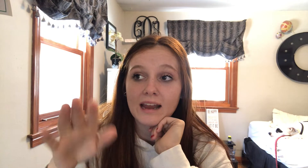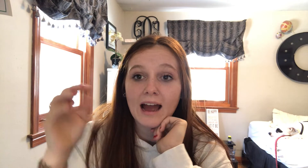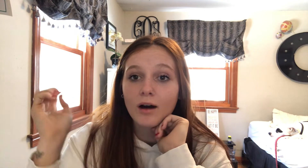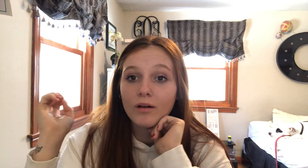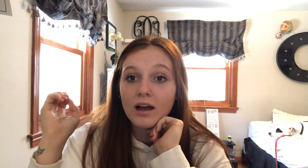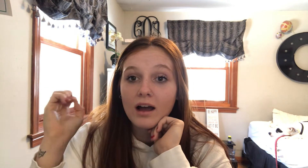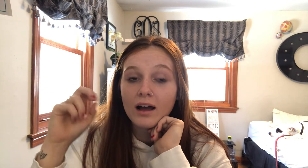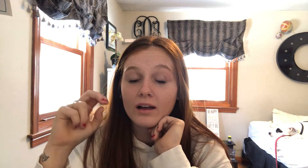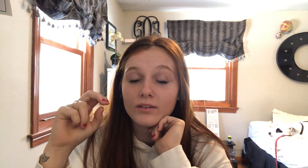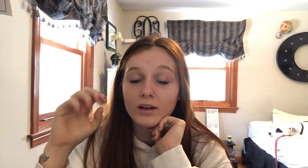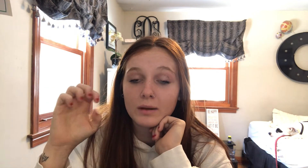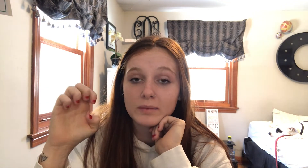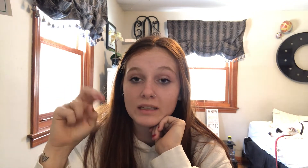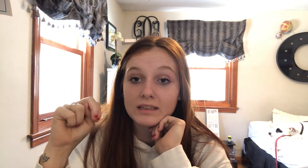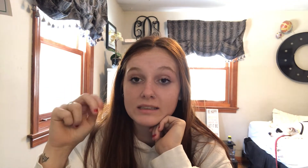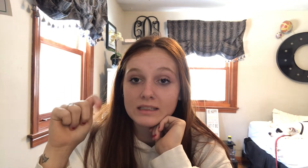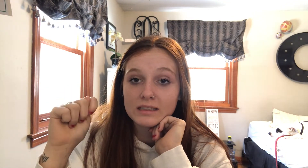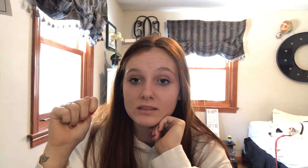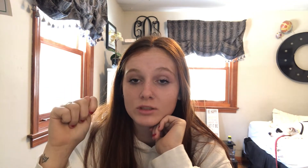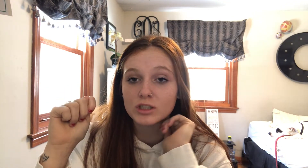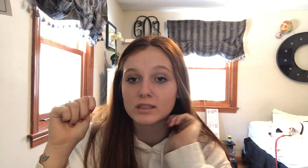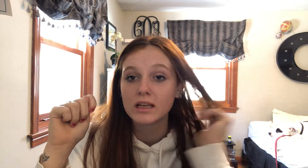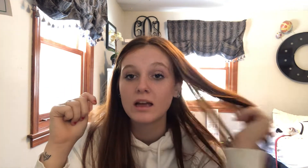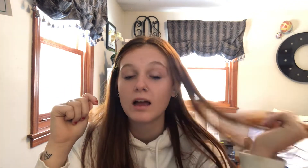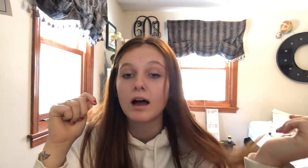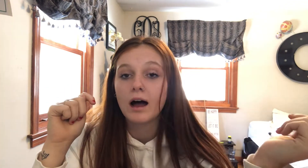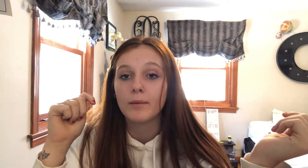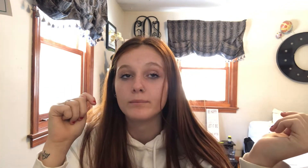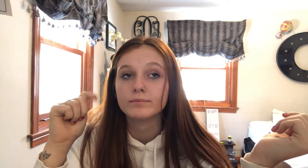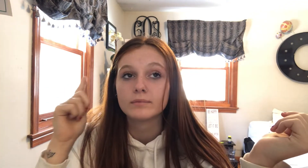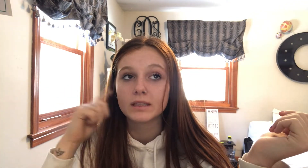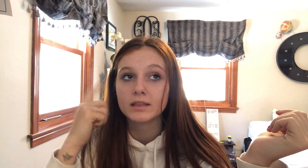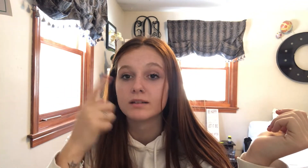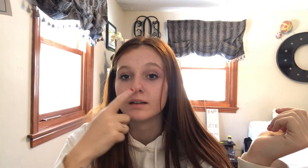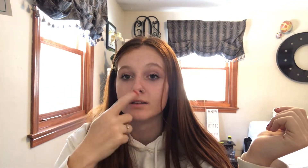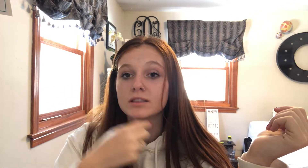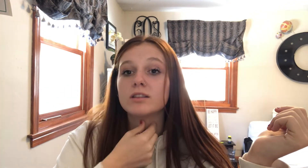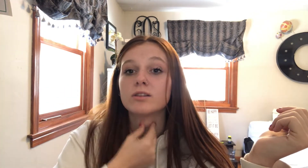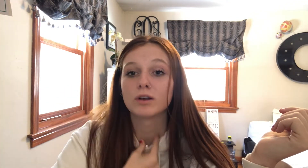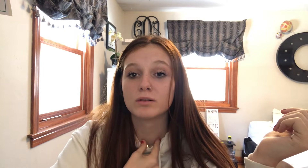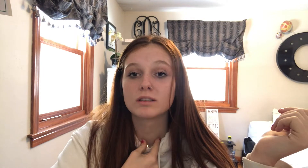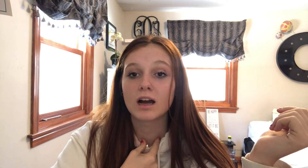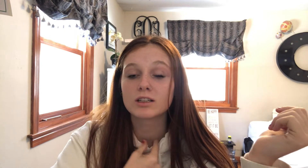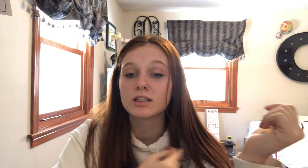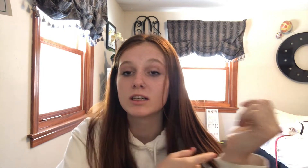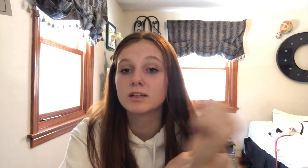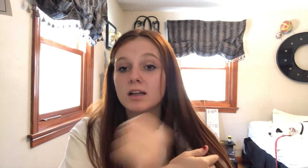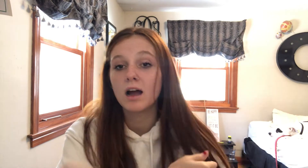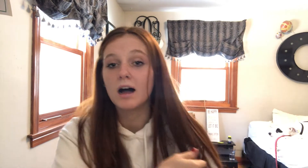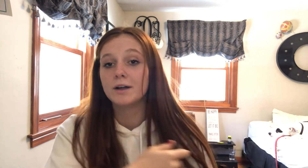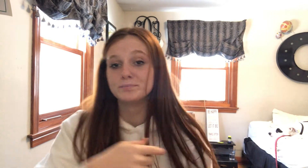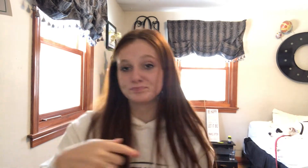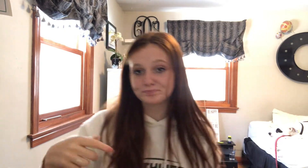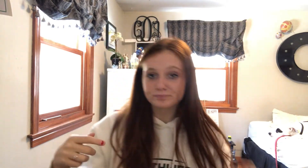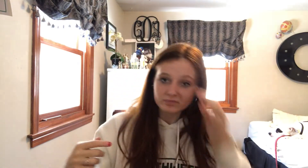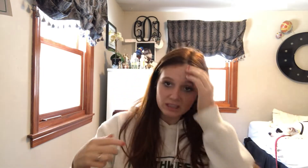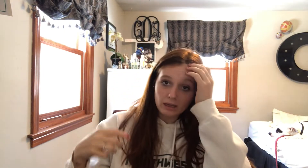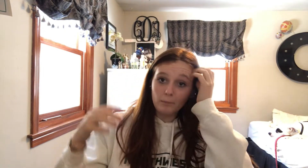out of, um, of, um, ENTs, which is, um, ear, nose and throat doctor. Um, my